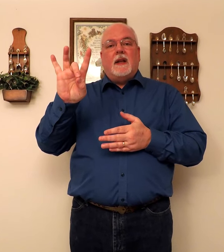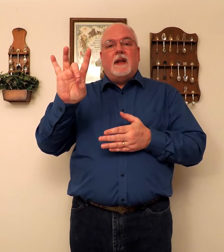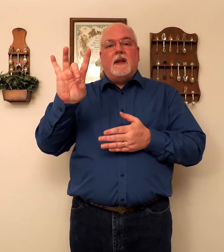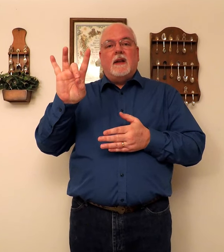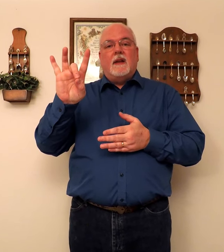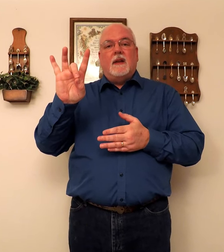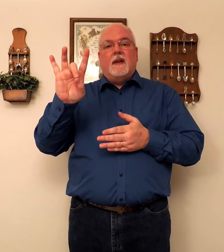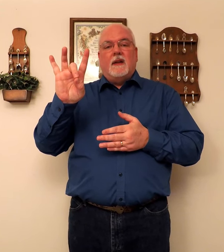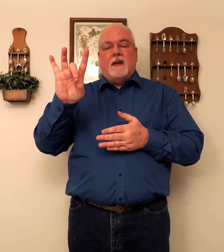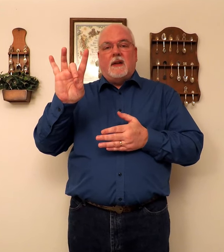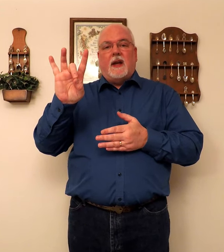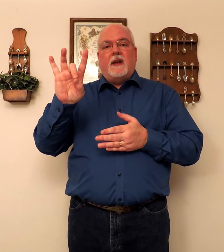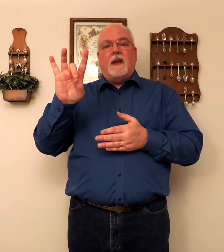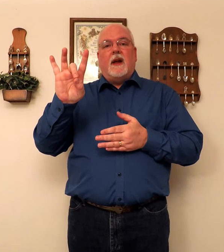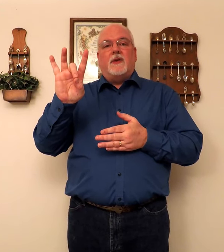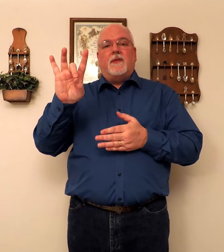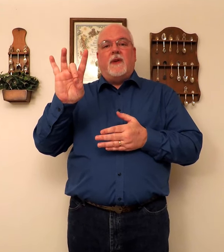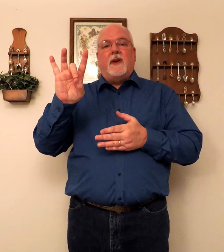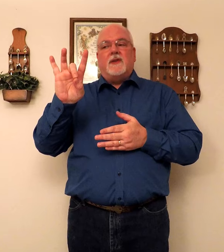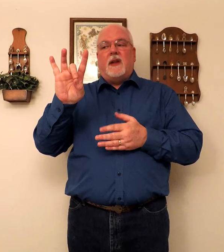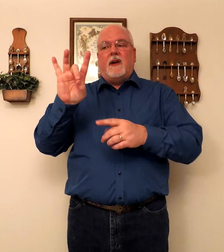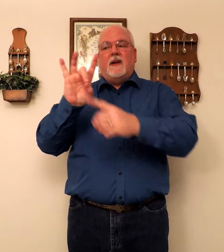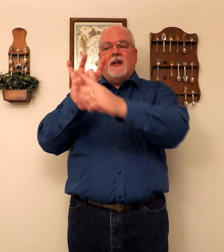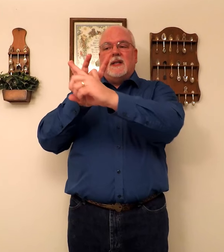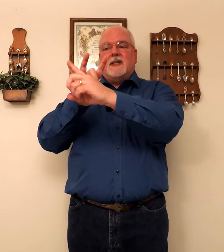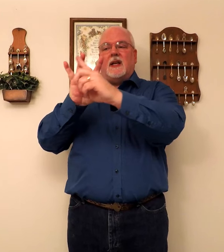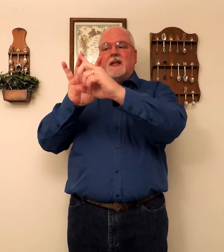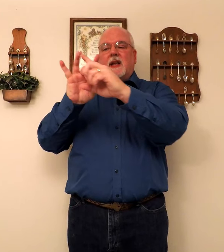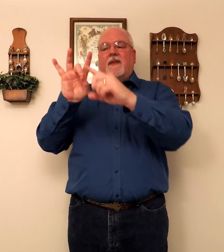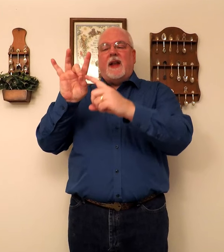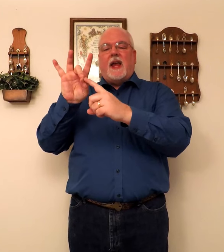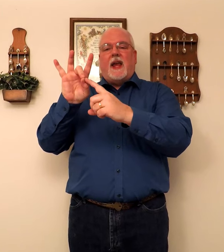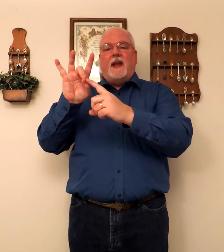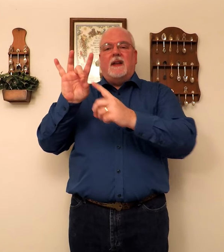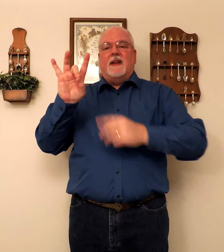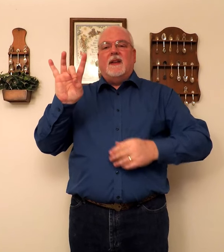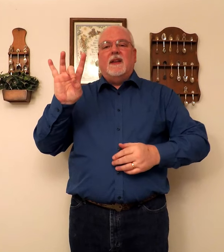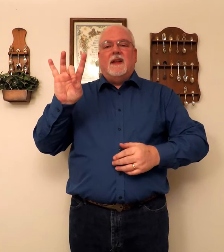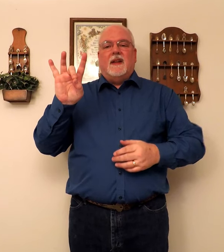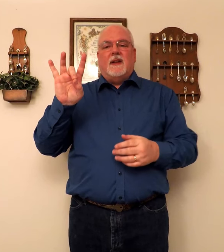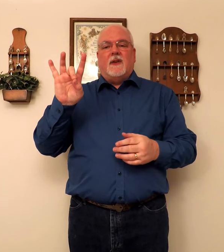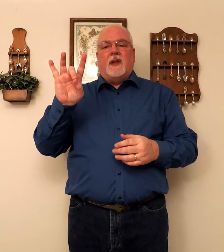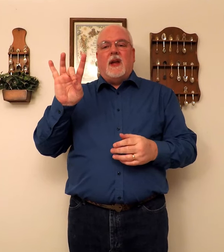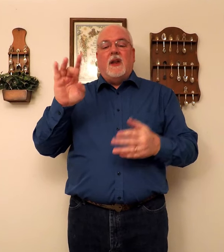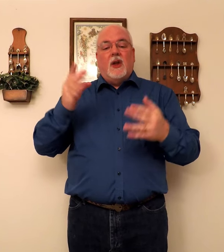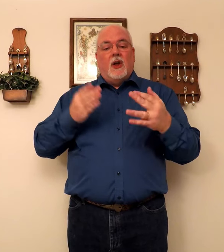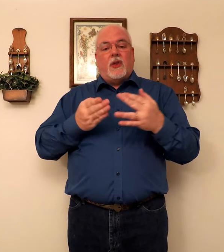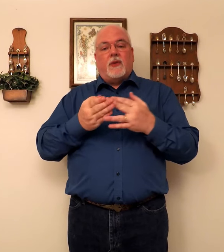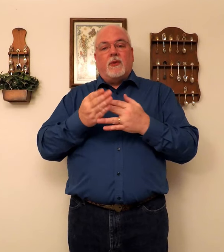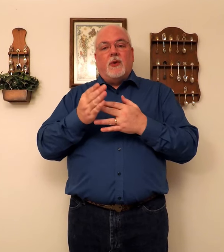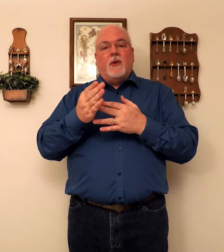8. Okay. Count your fingers there. 6, 7, 8. Okay. Through